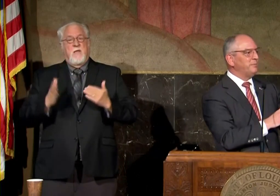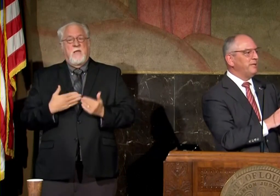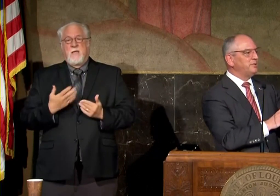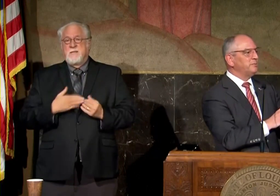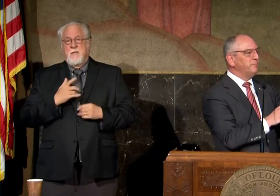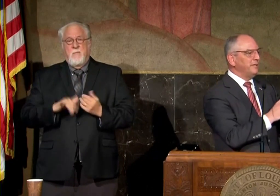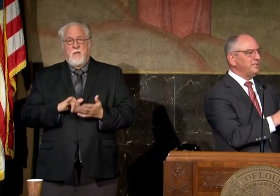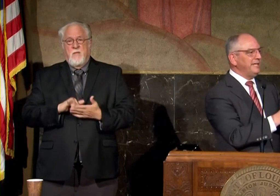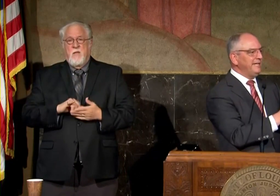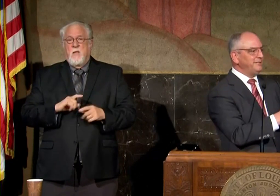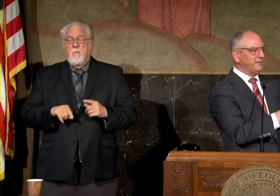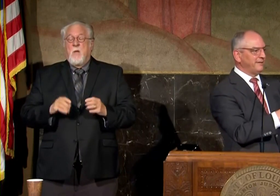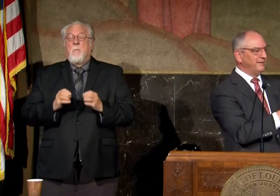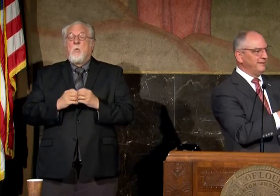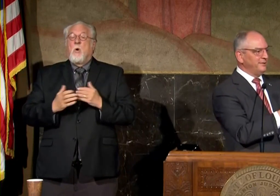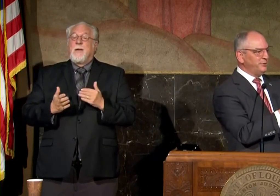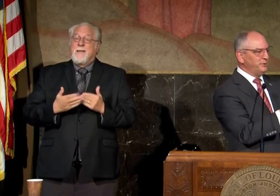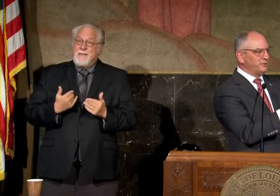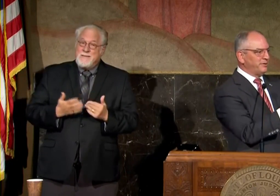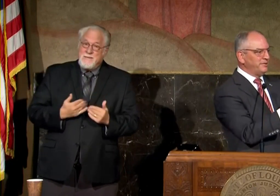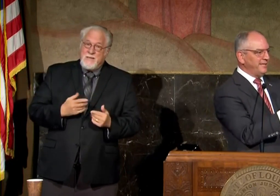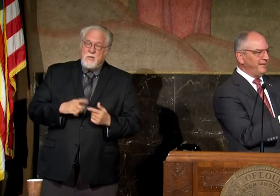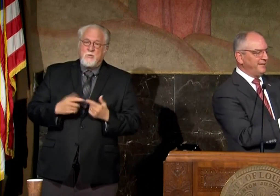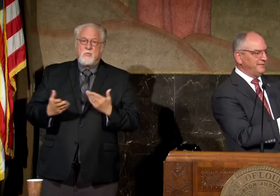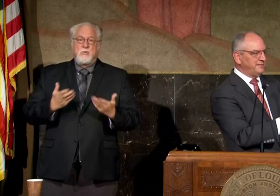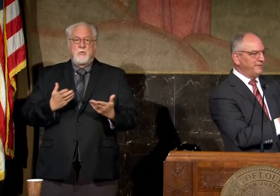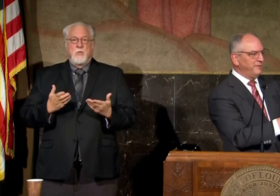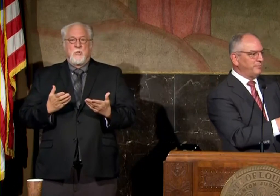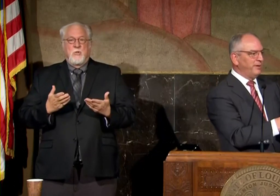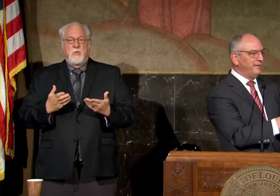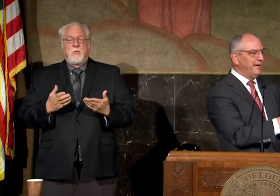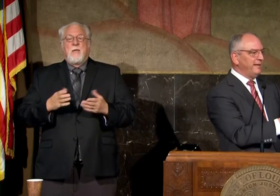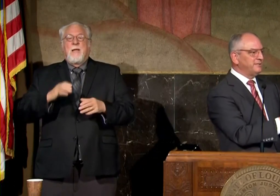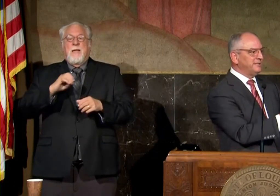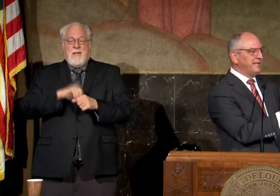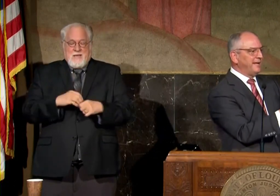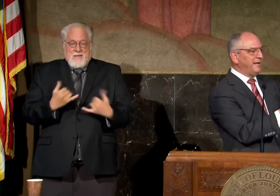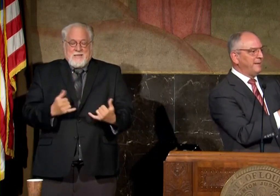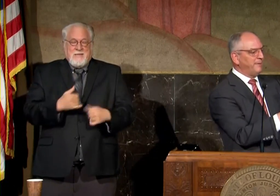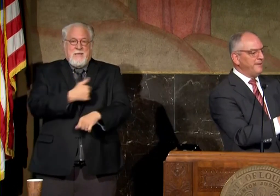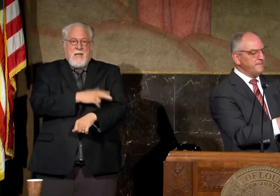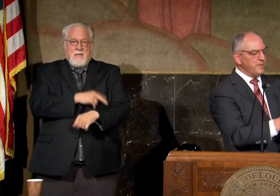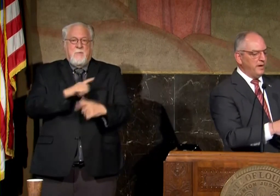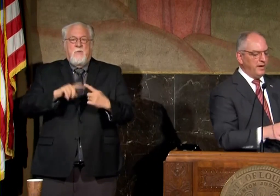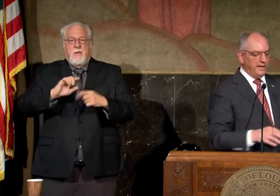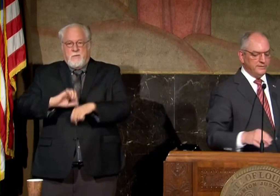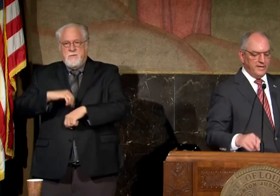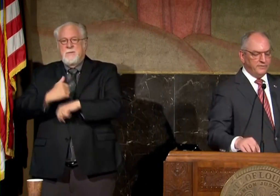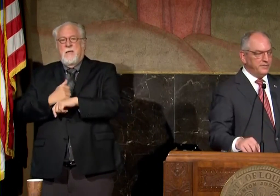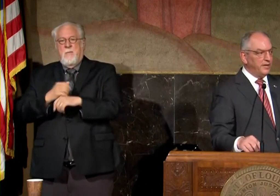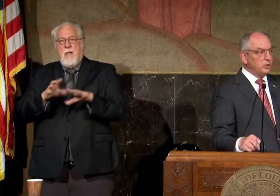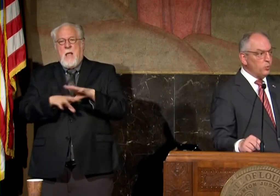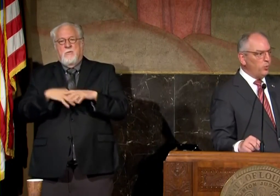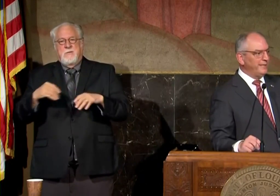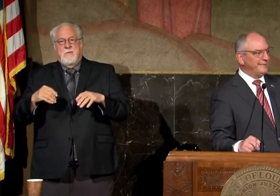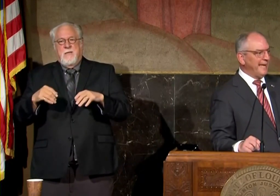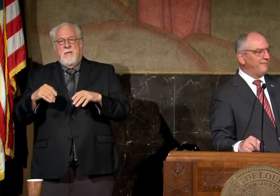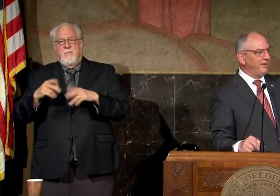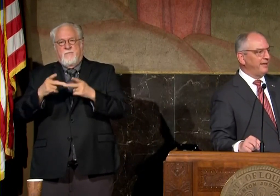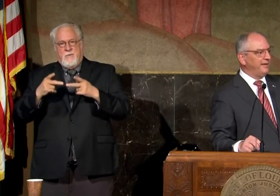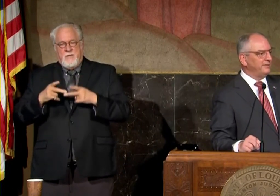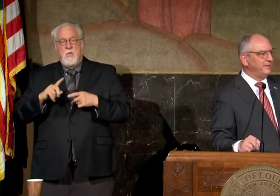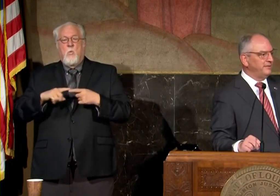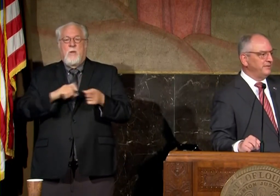about this but it's just much easier to surge in an existing footprint than it is to stand up uh outside facilities when